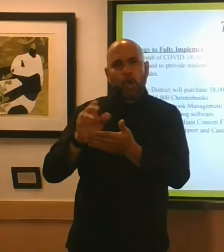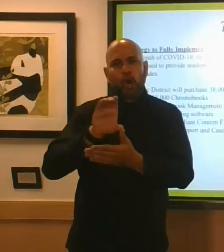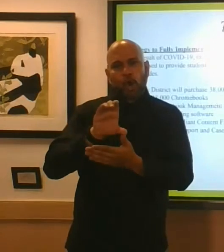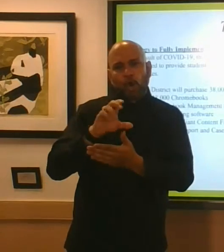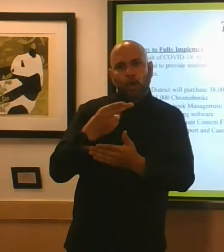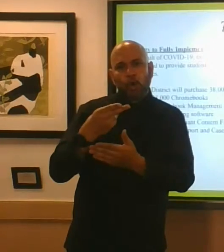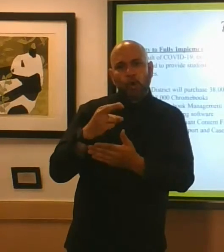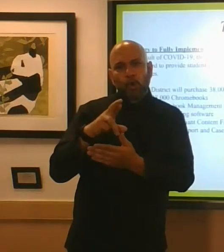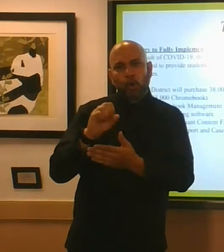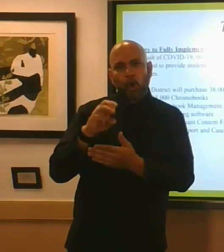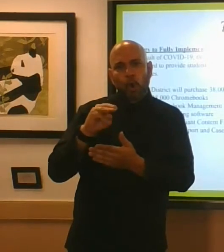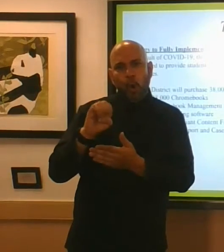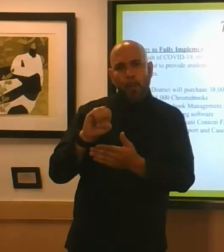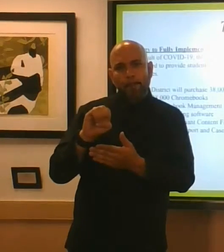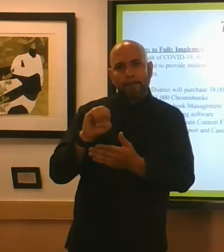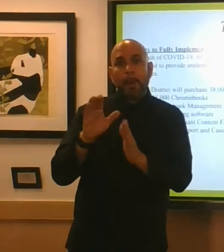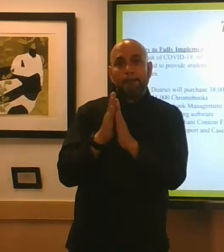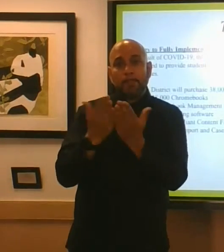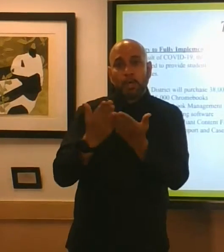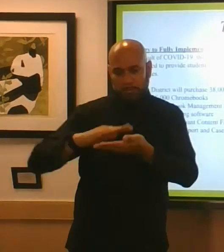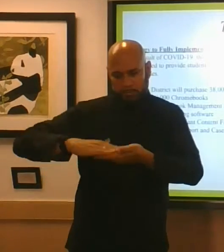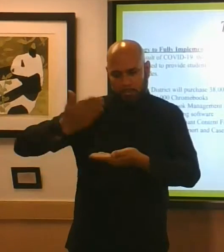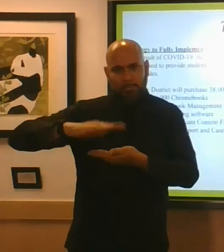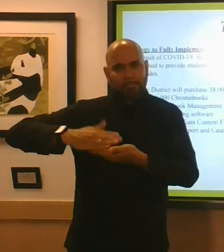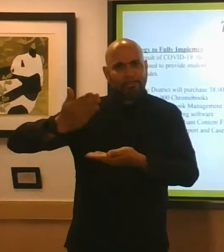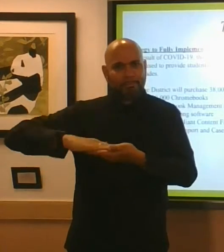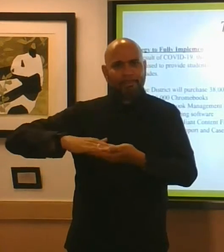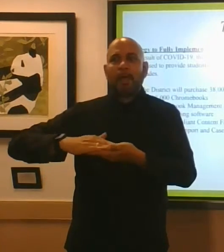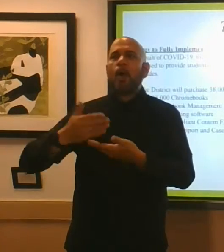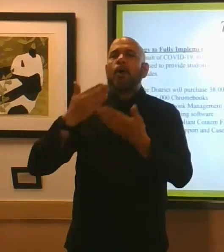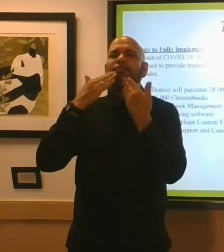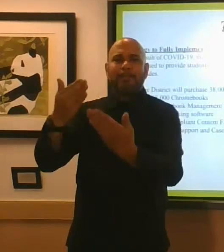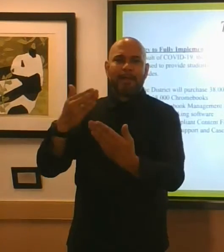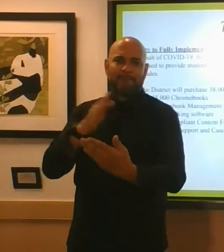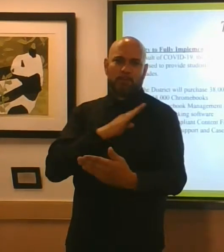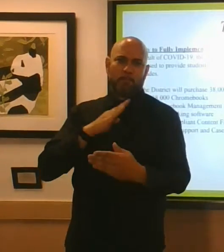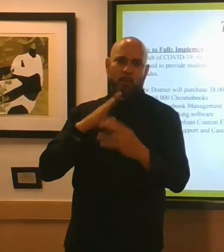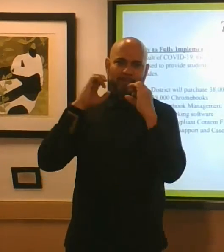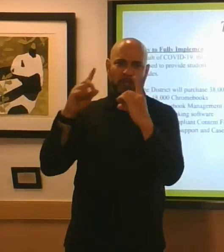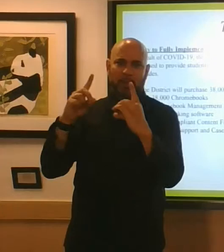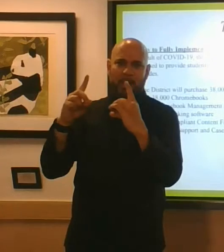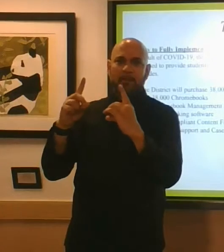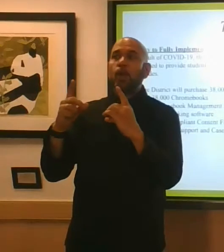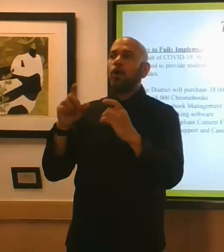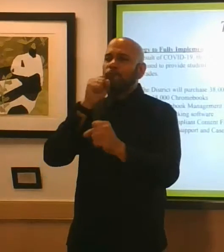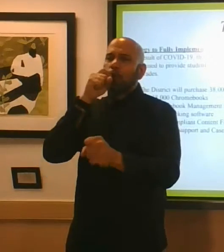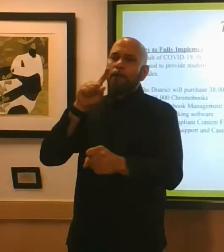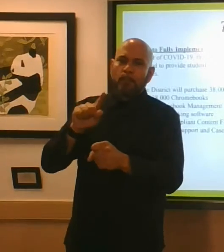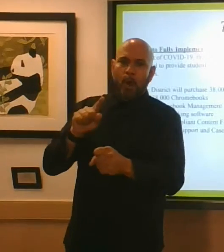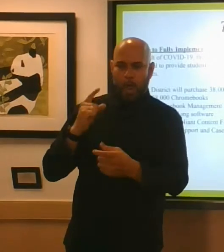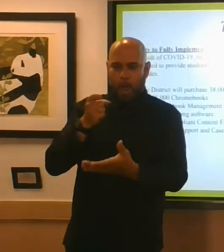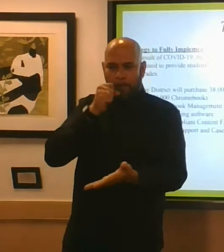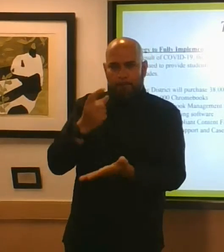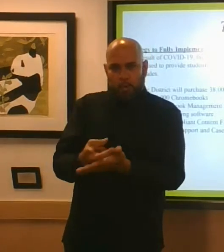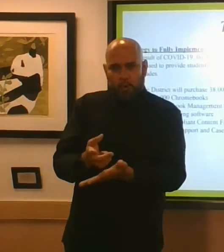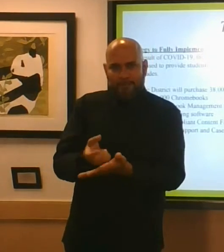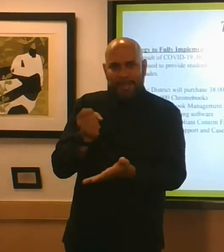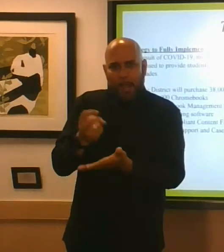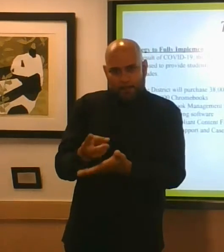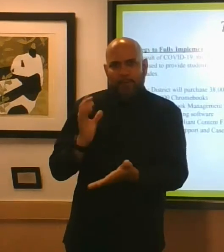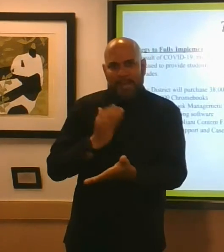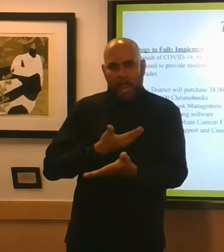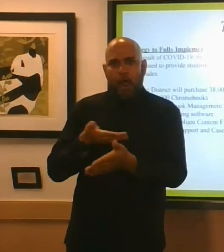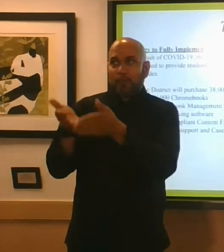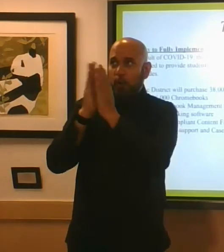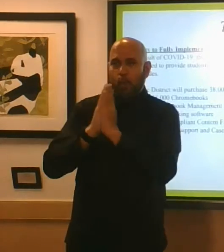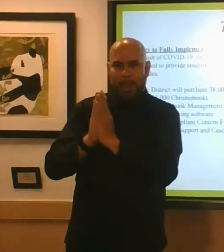want to commend our board of education thank them for approving our request to purchase chromebooks for all of our third and 12th grade students which allows